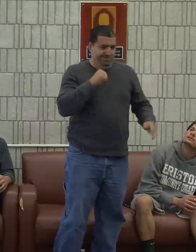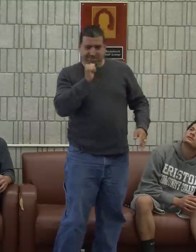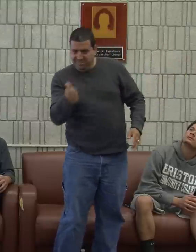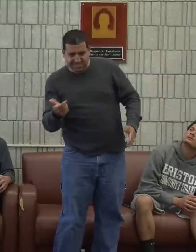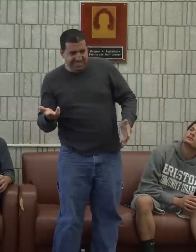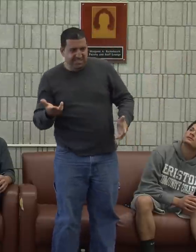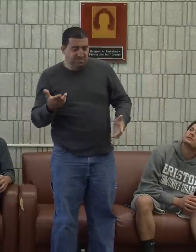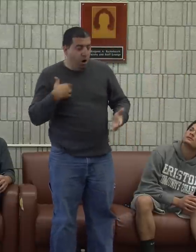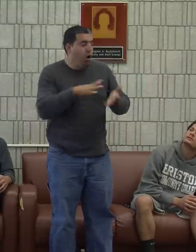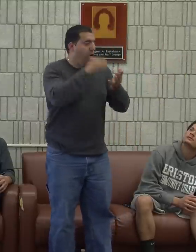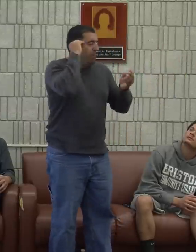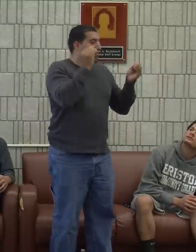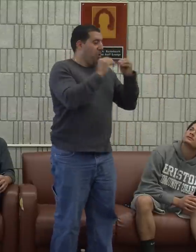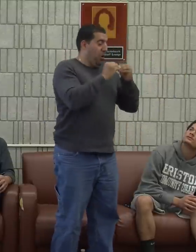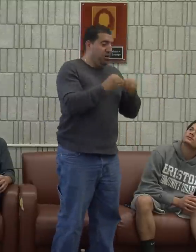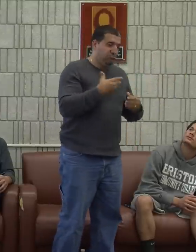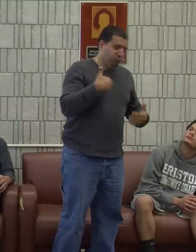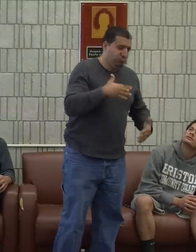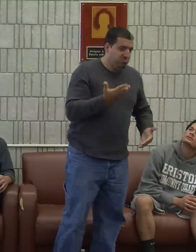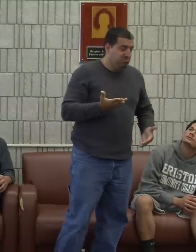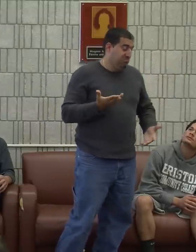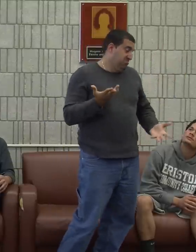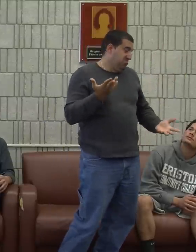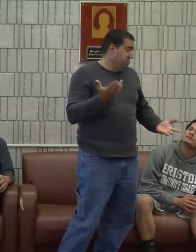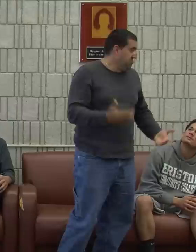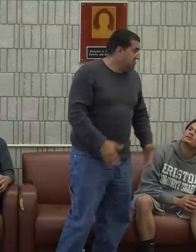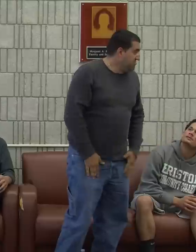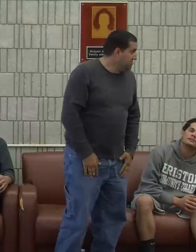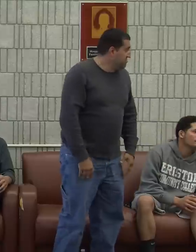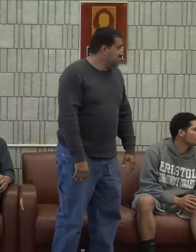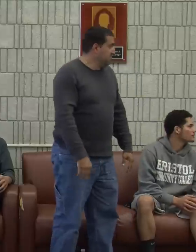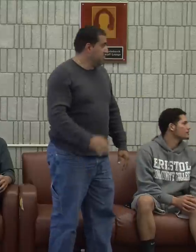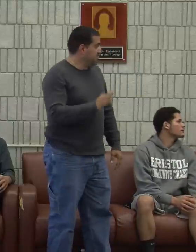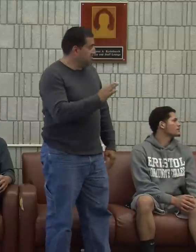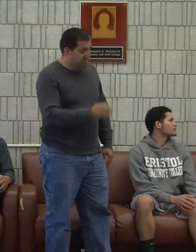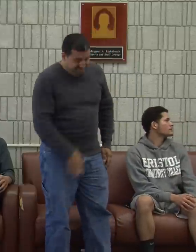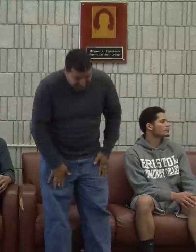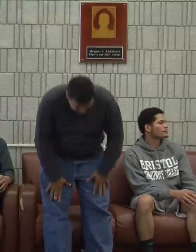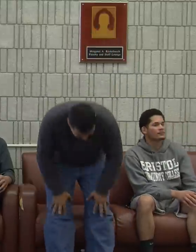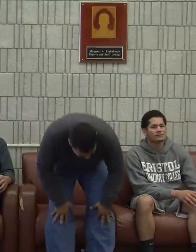history, things about history, and I learned more about Deaf history. So that's been interesting.